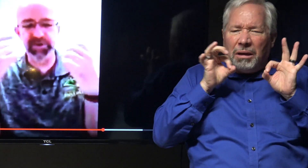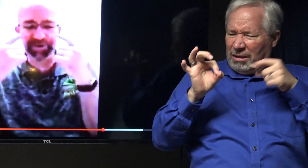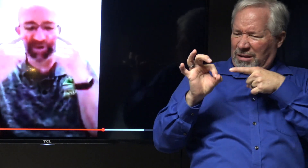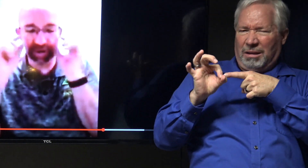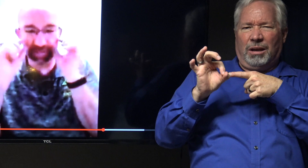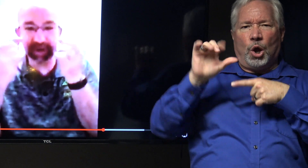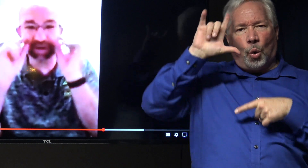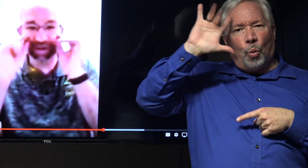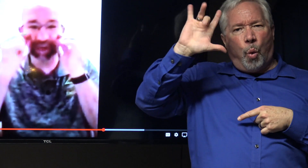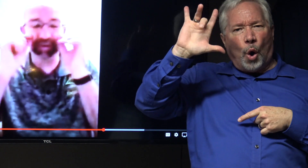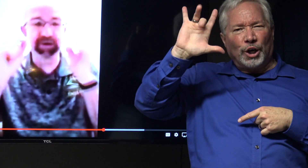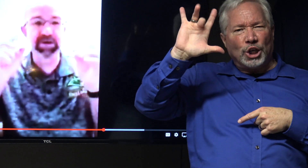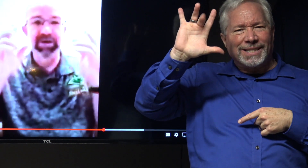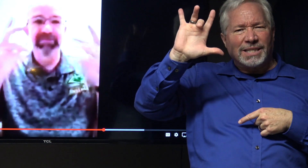big as quarters and it appeared like they were